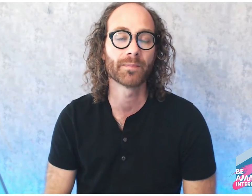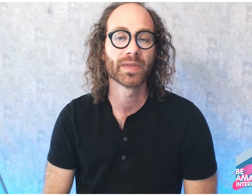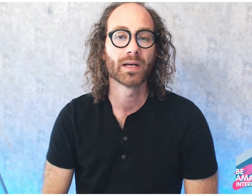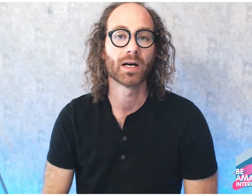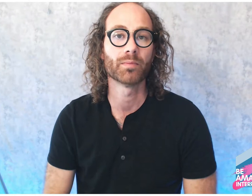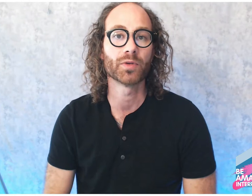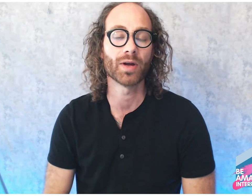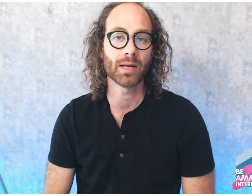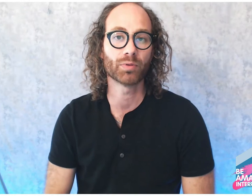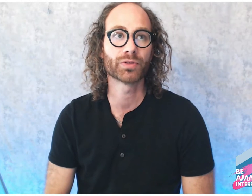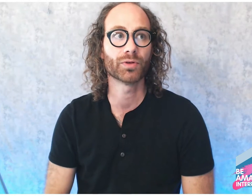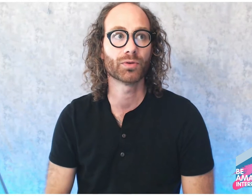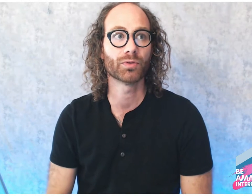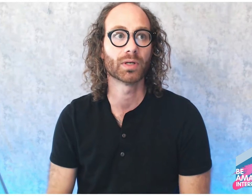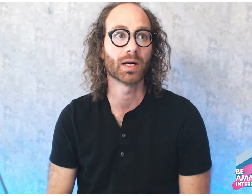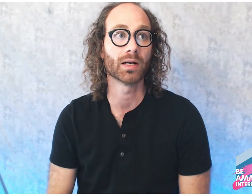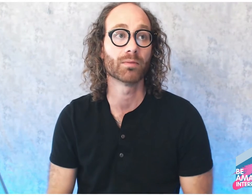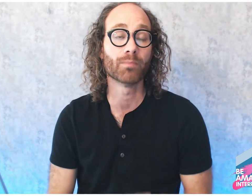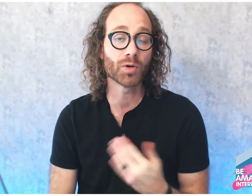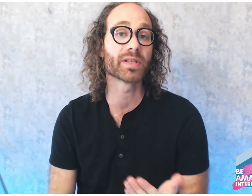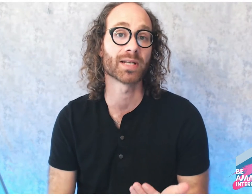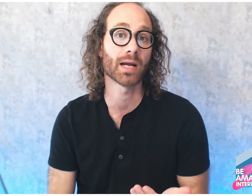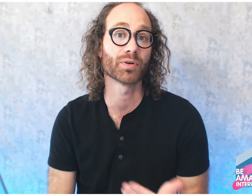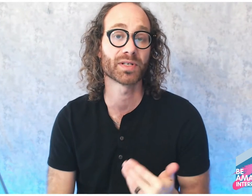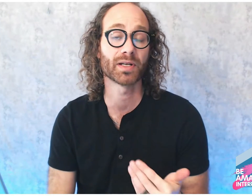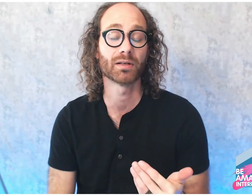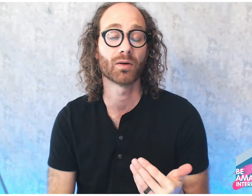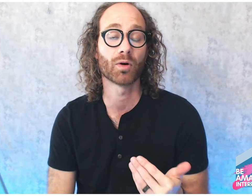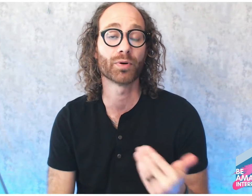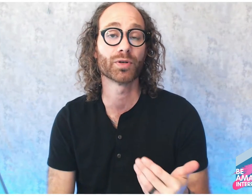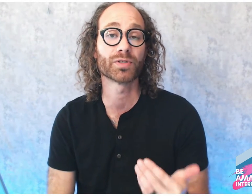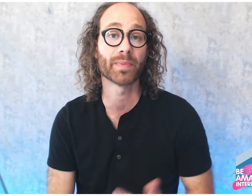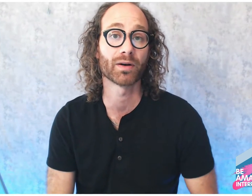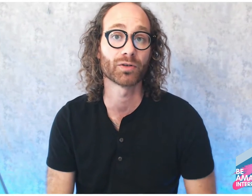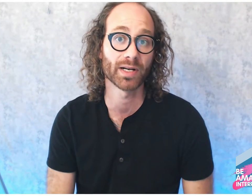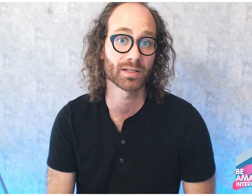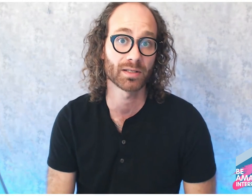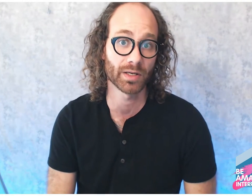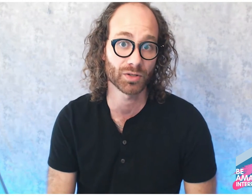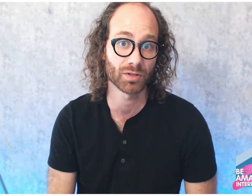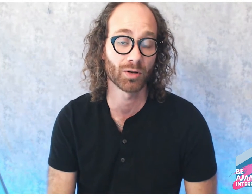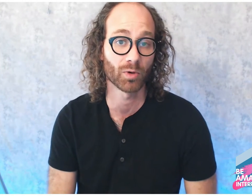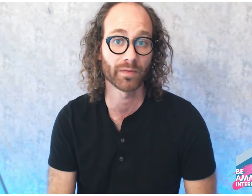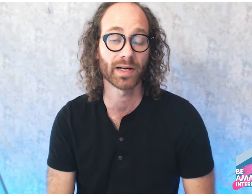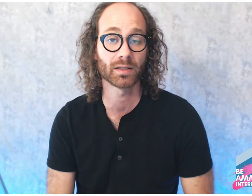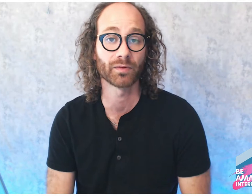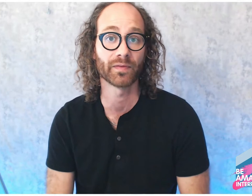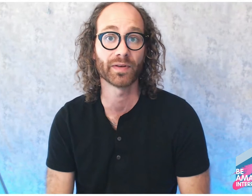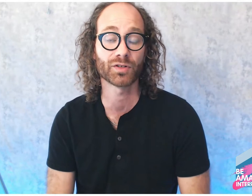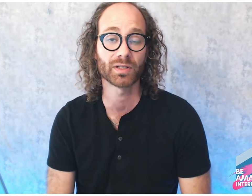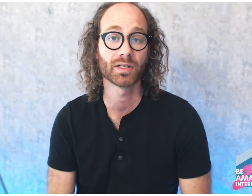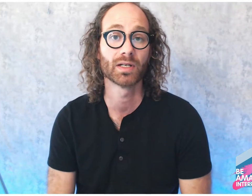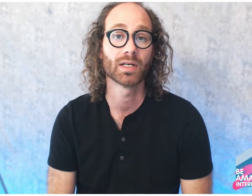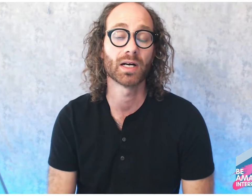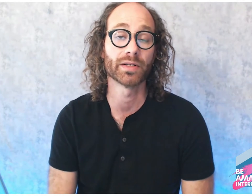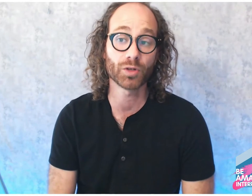you're able to most of the time present or produce a better translation or a more effective or efficient interpretation.